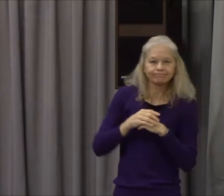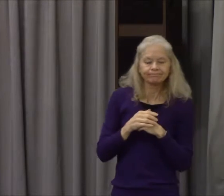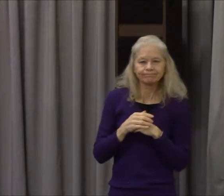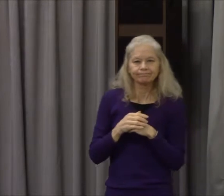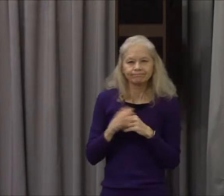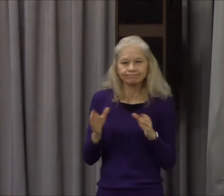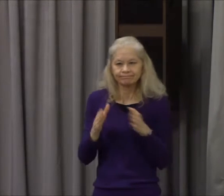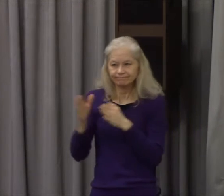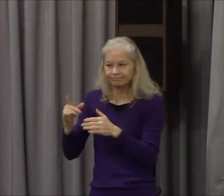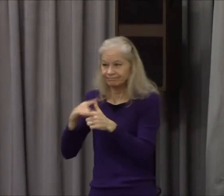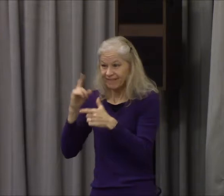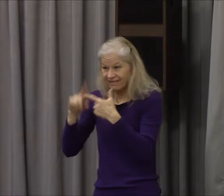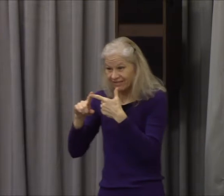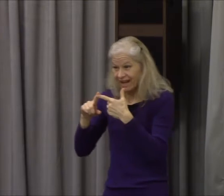lake of fire this is the second death